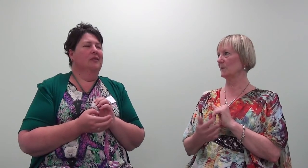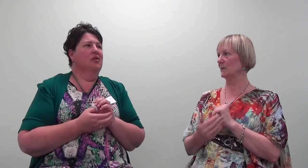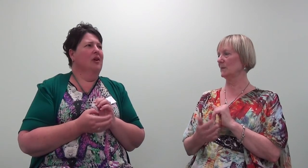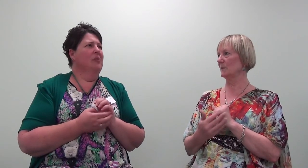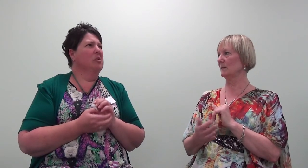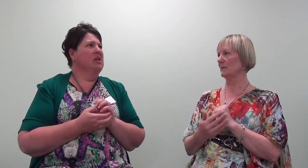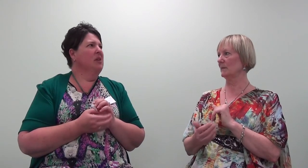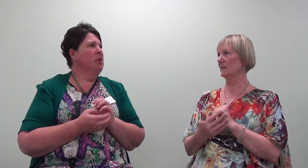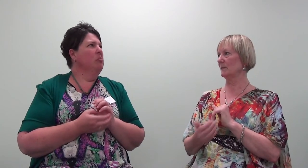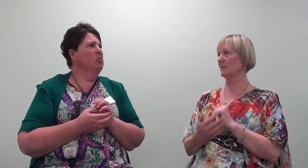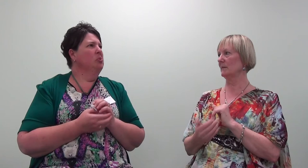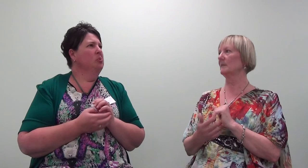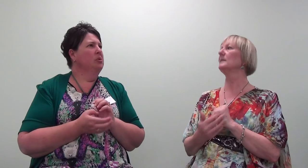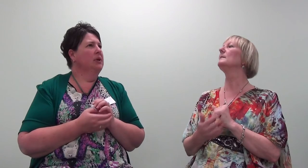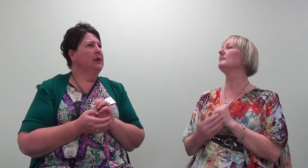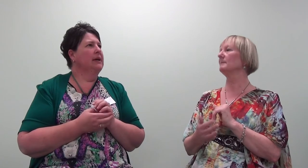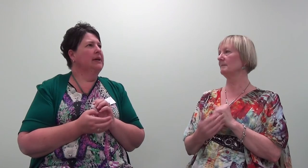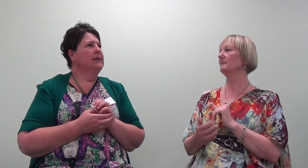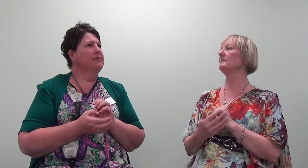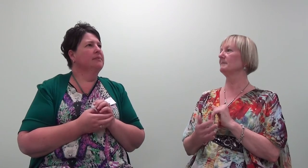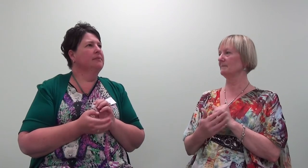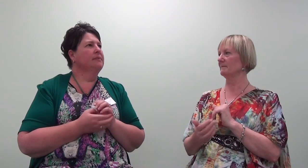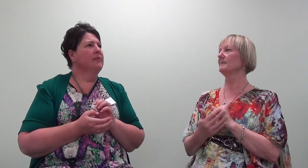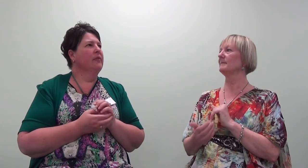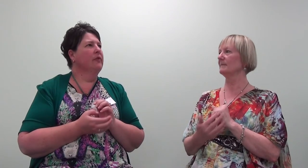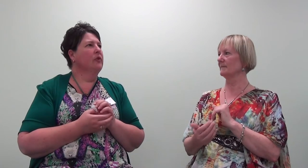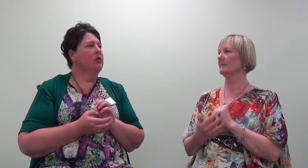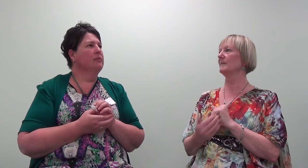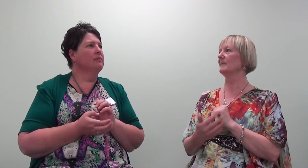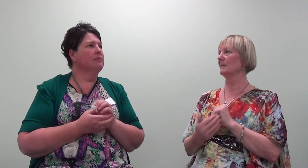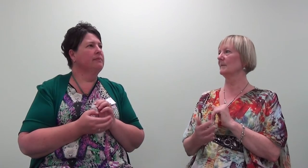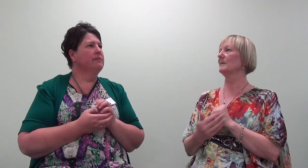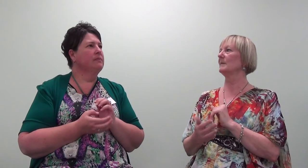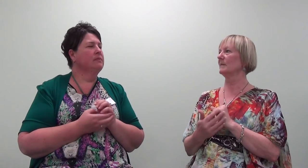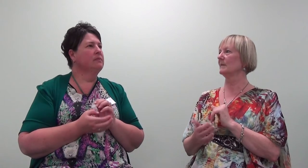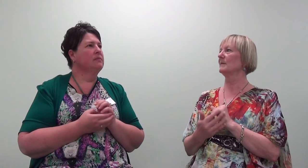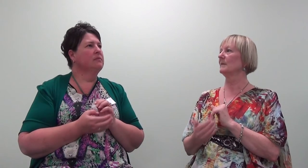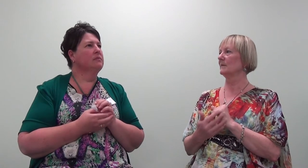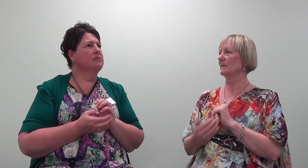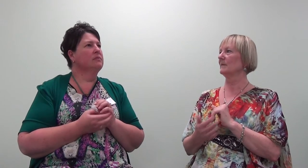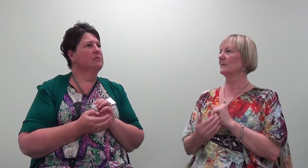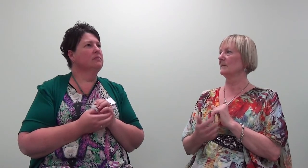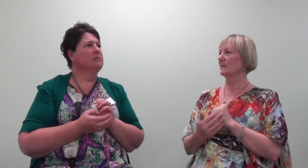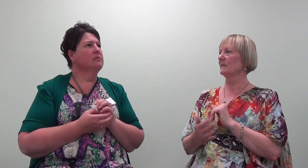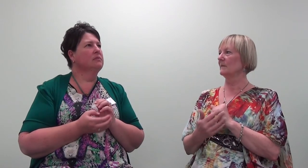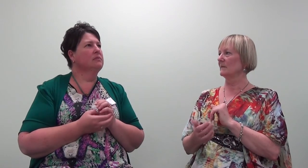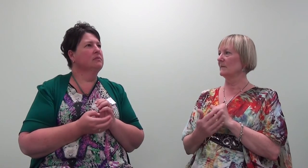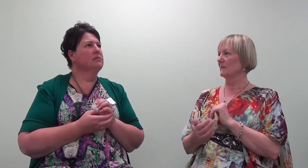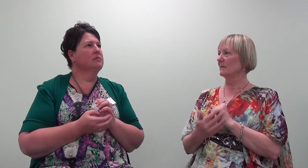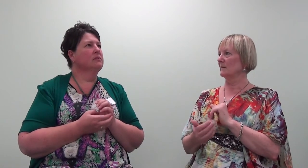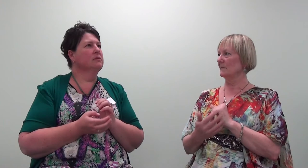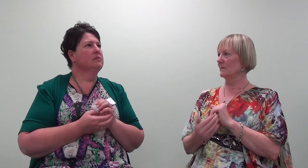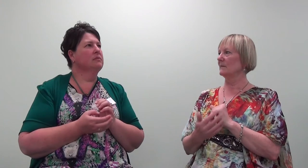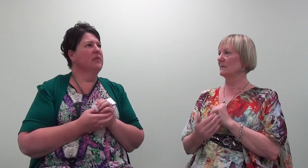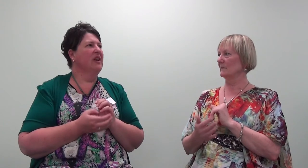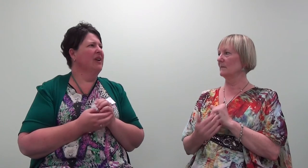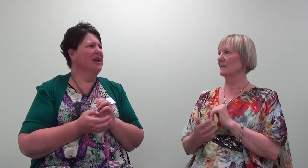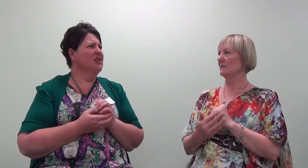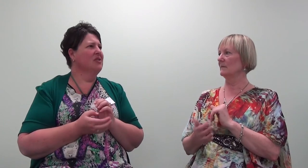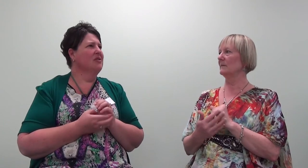trying to protect people from their reactions